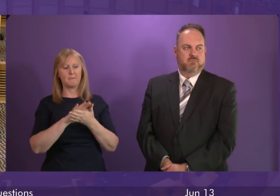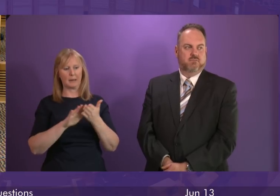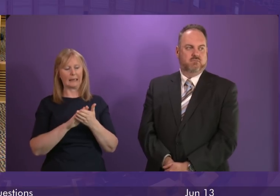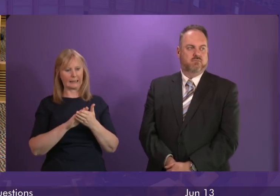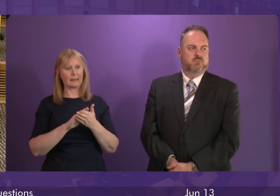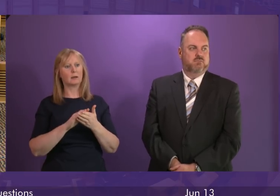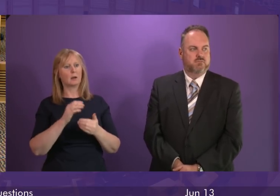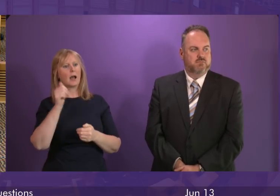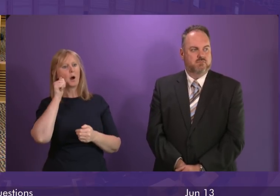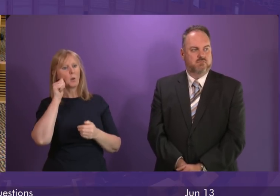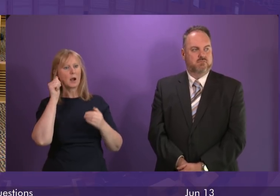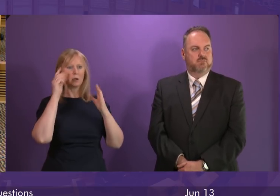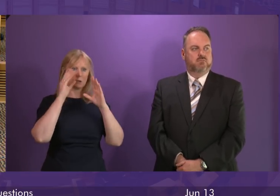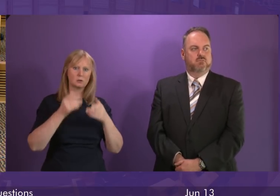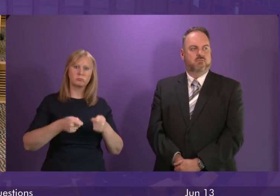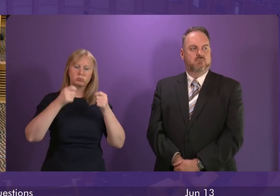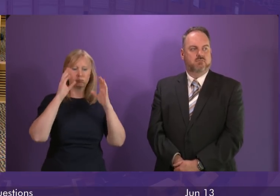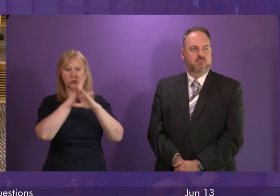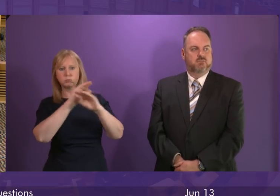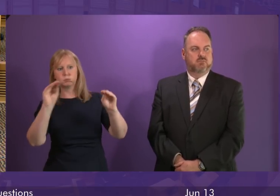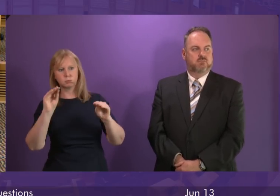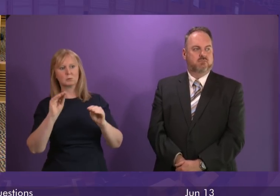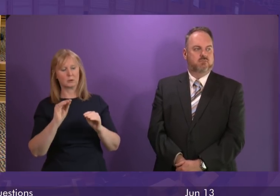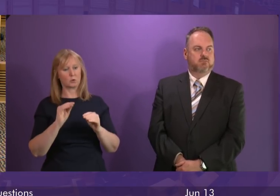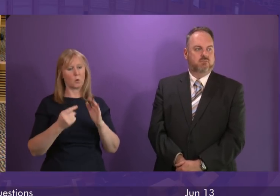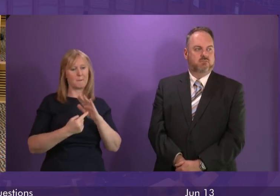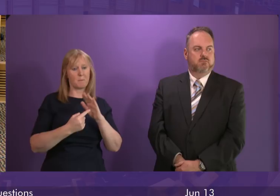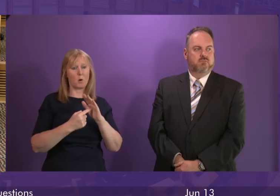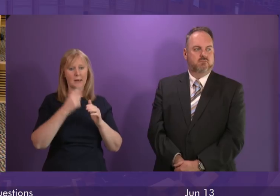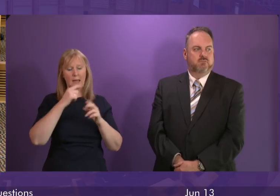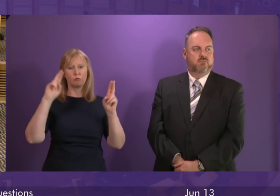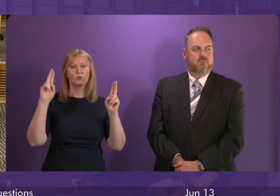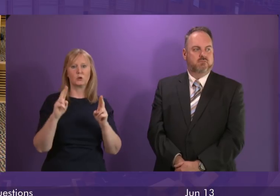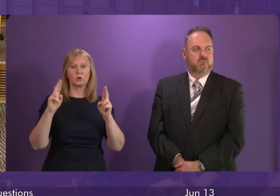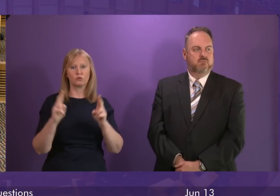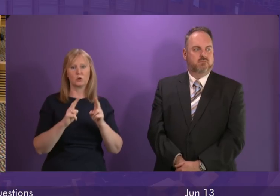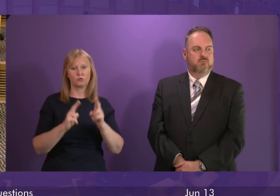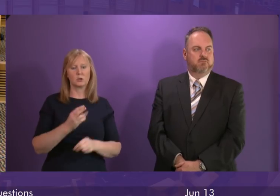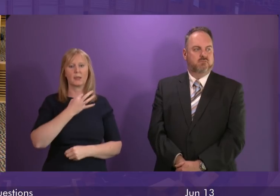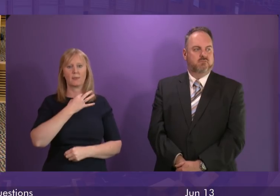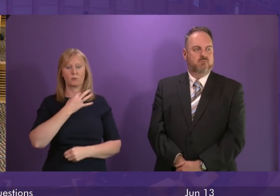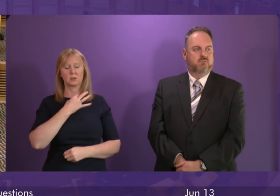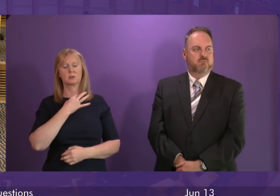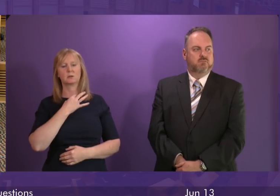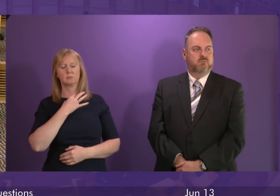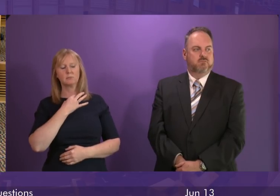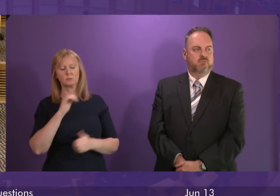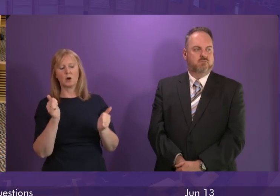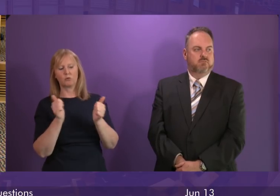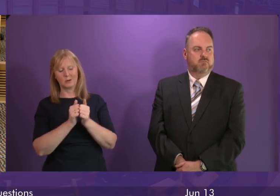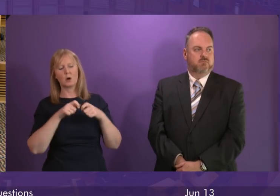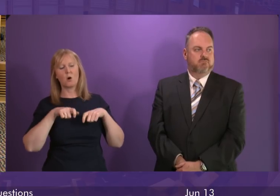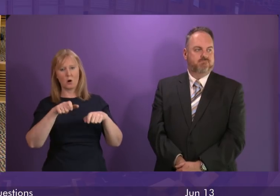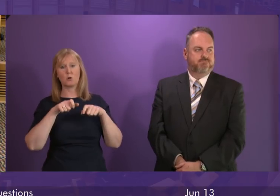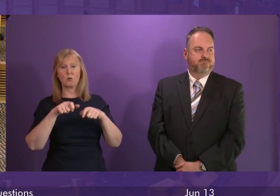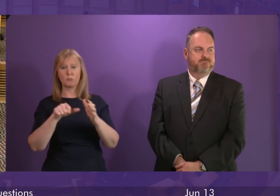awareness of cyber risk and how they can take basic but important steps to reduce that risk. I very much agree that this is an ongoing